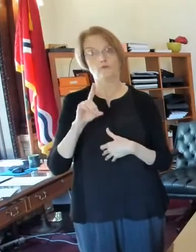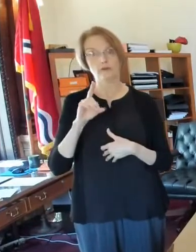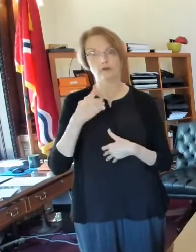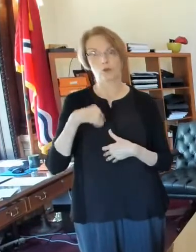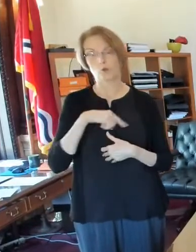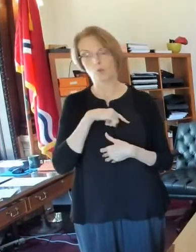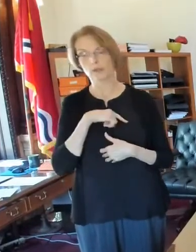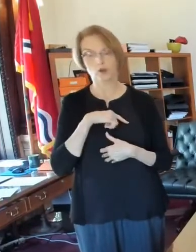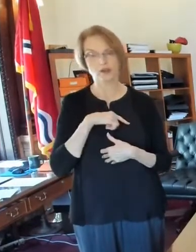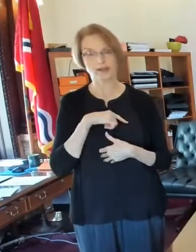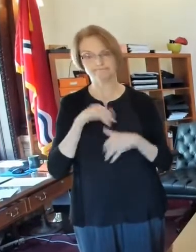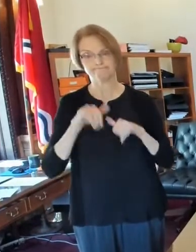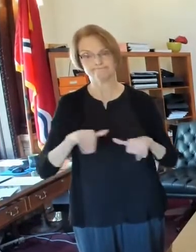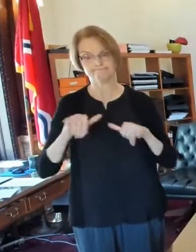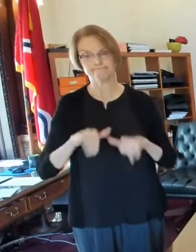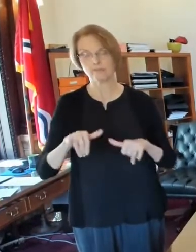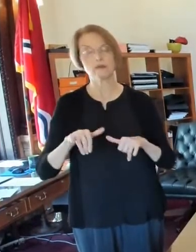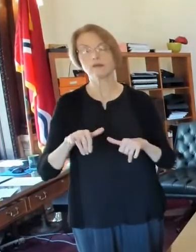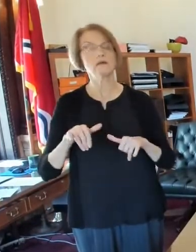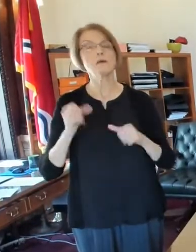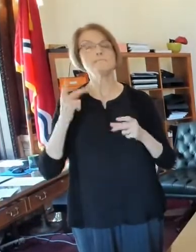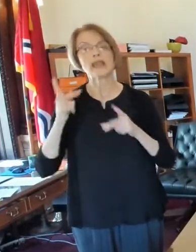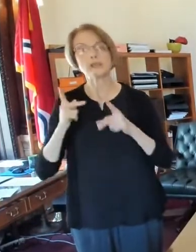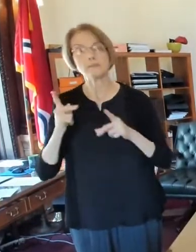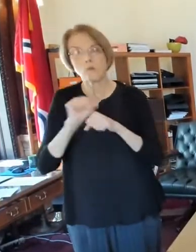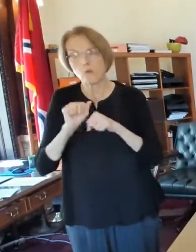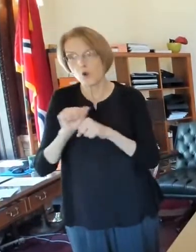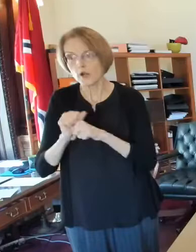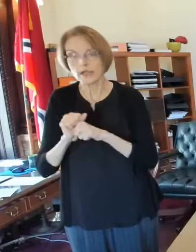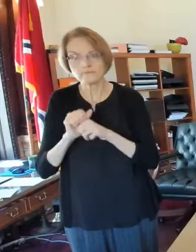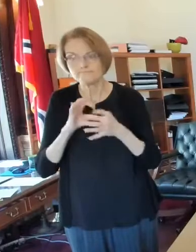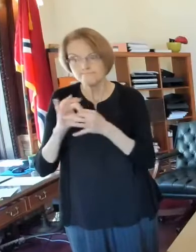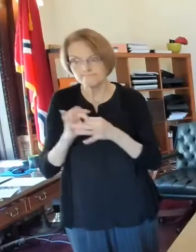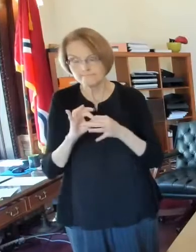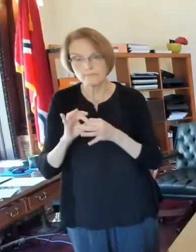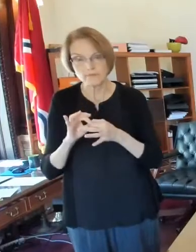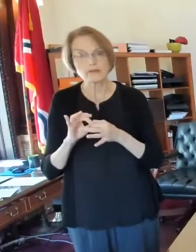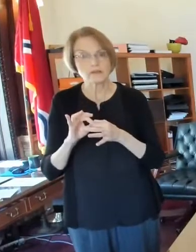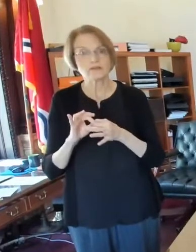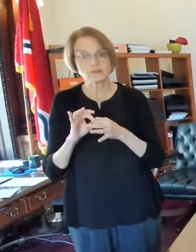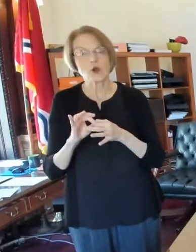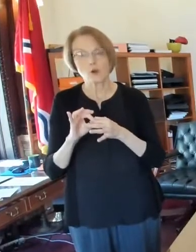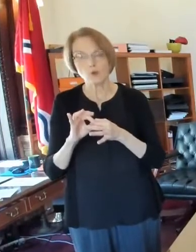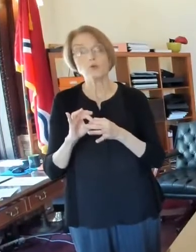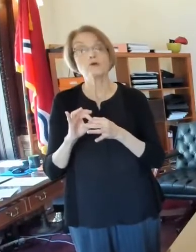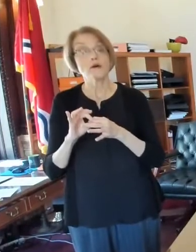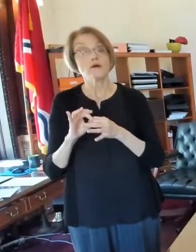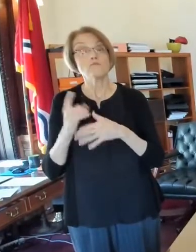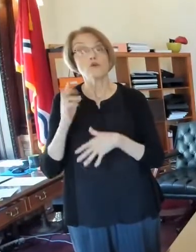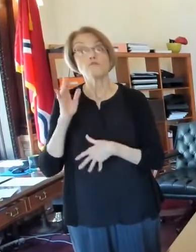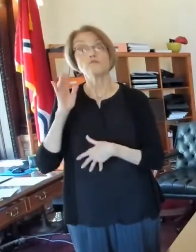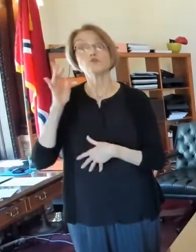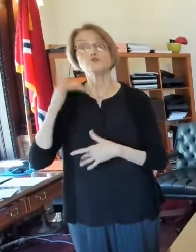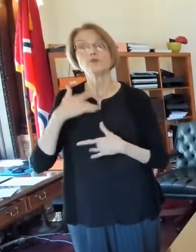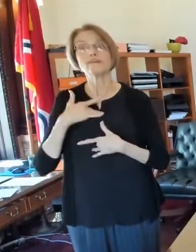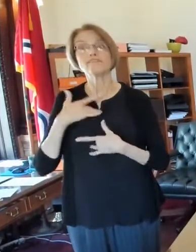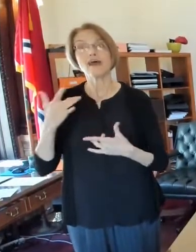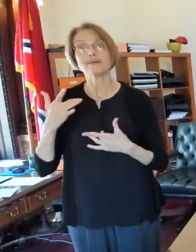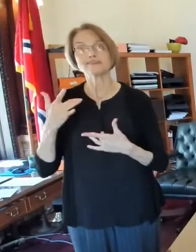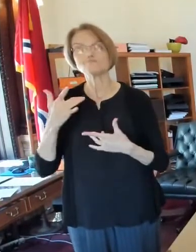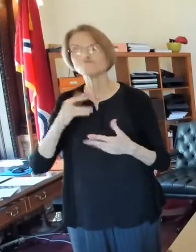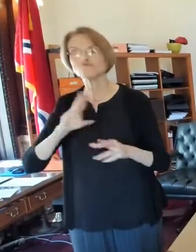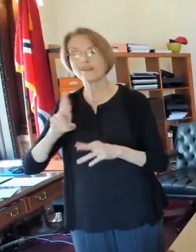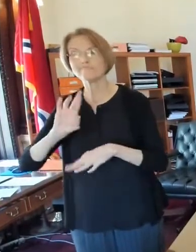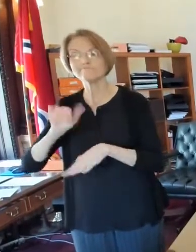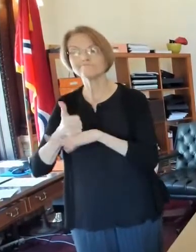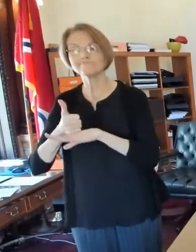folks have been working to make sure that we have events lined up for when COVID we were